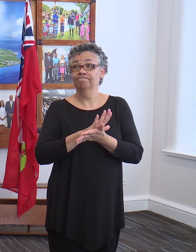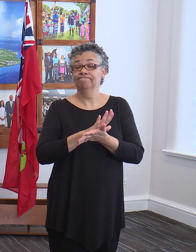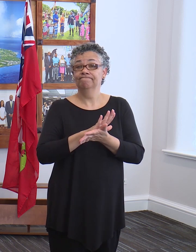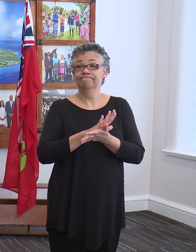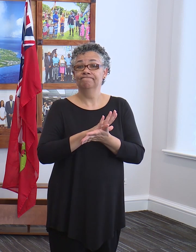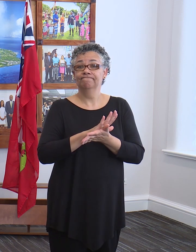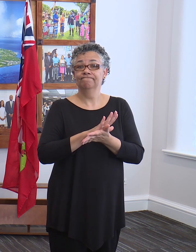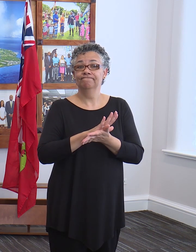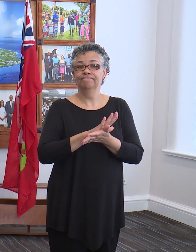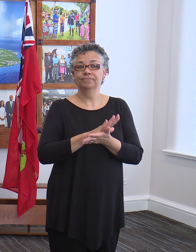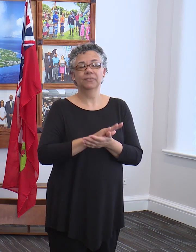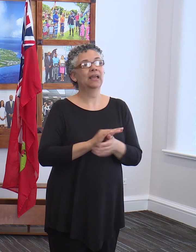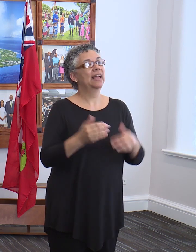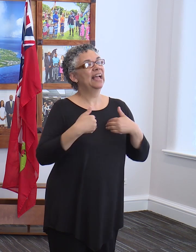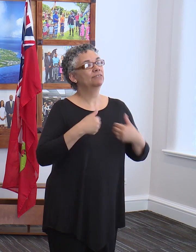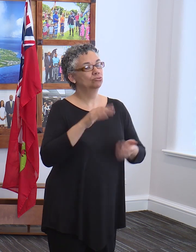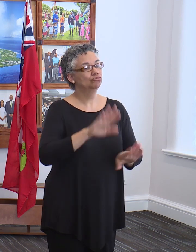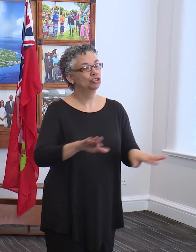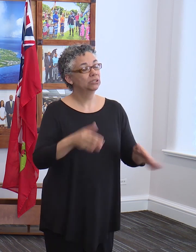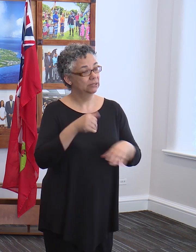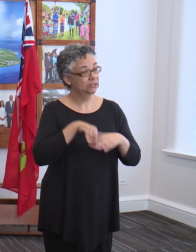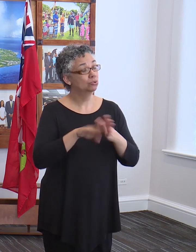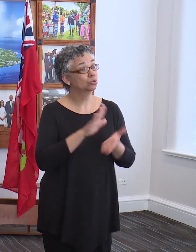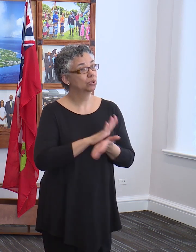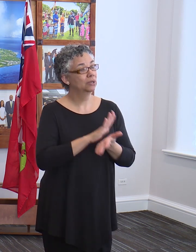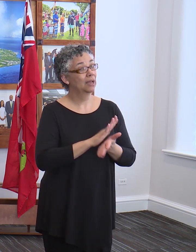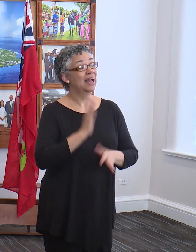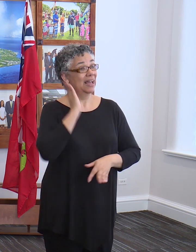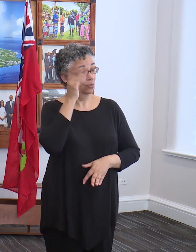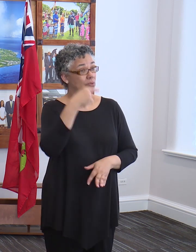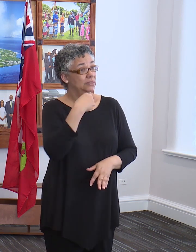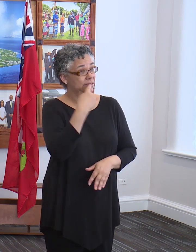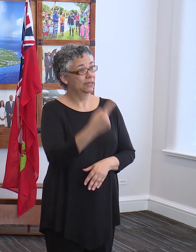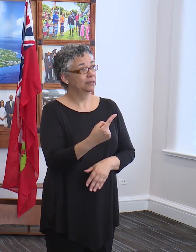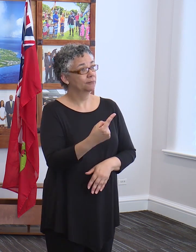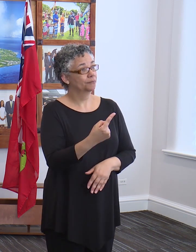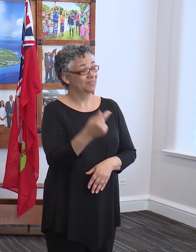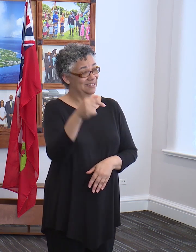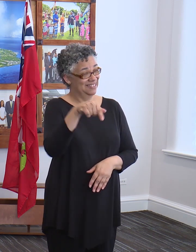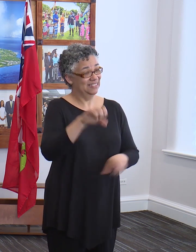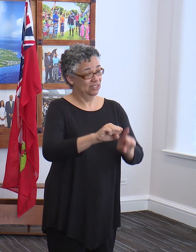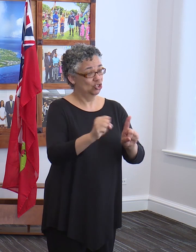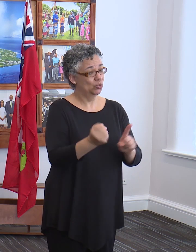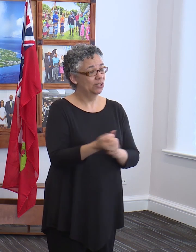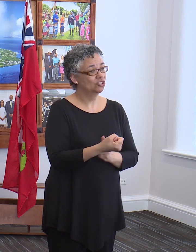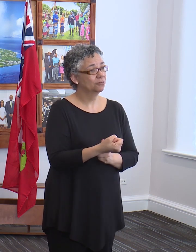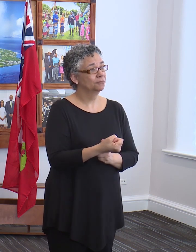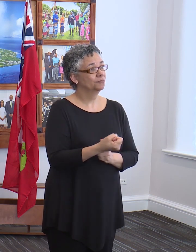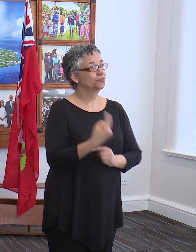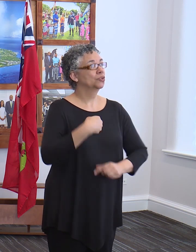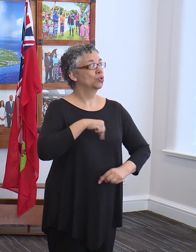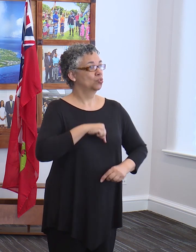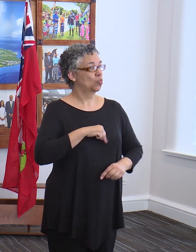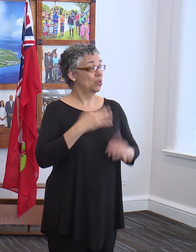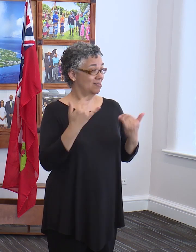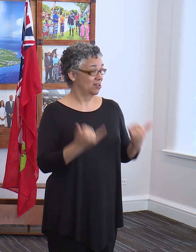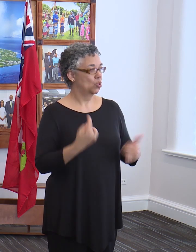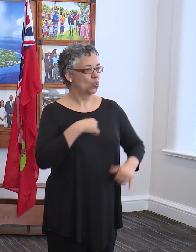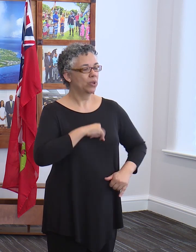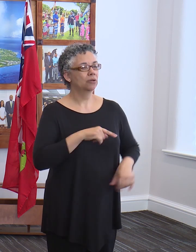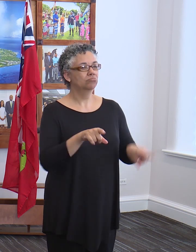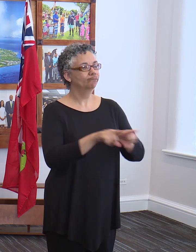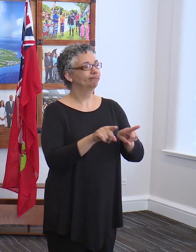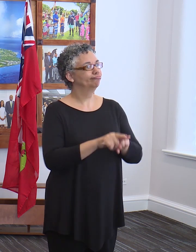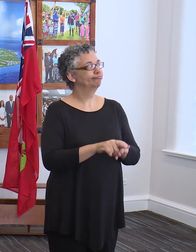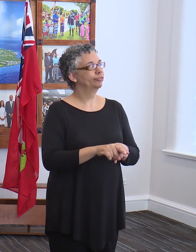and have their children in school. So what I would say in this particular circumstance is that we are also looking through the Department